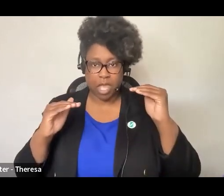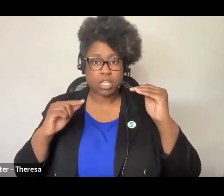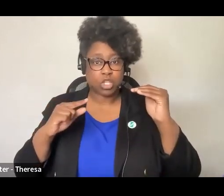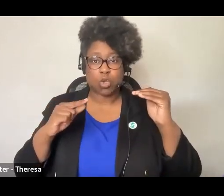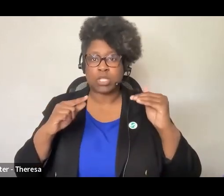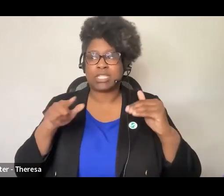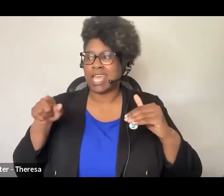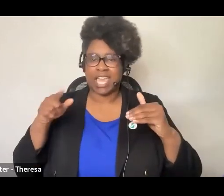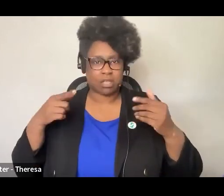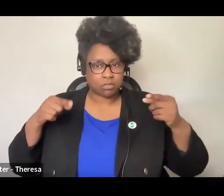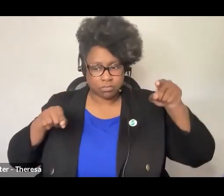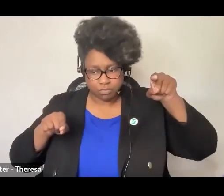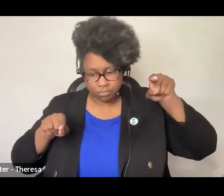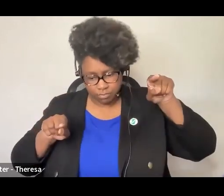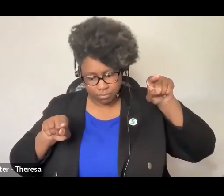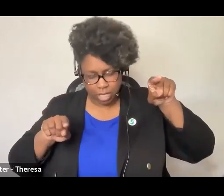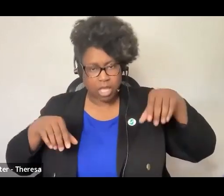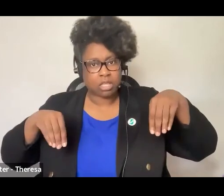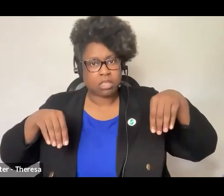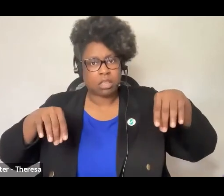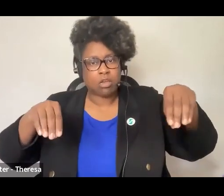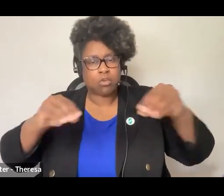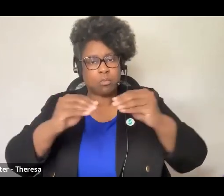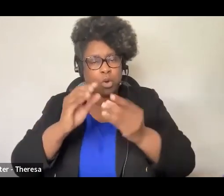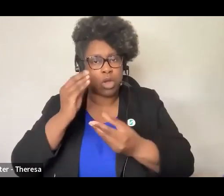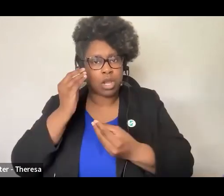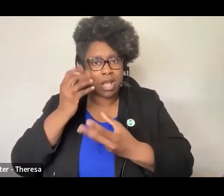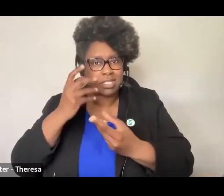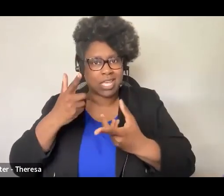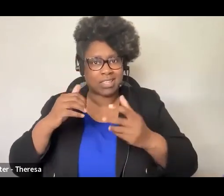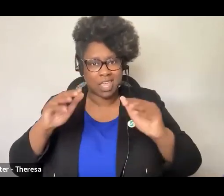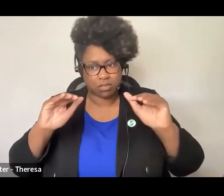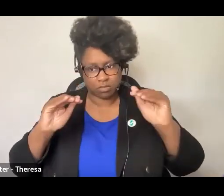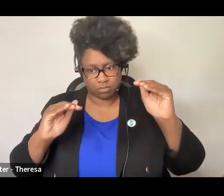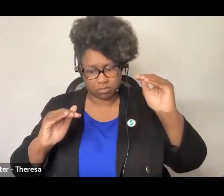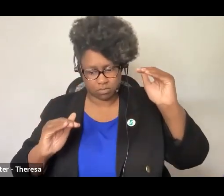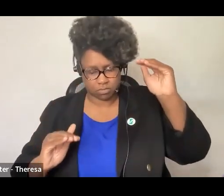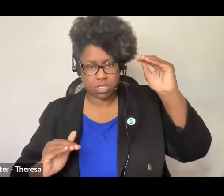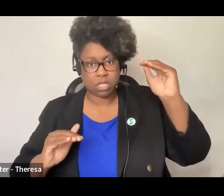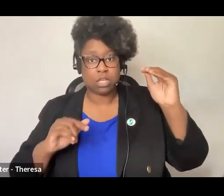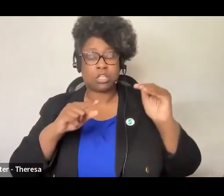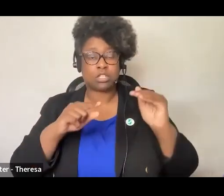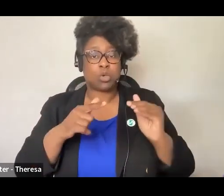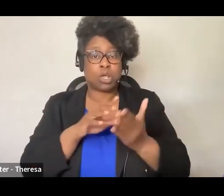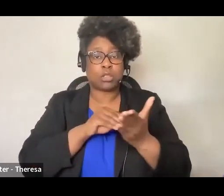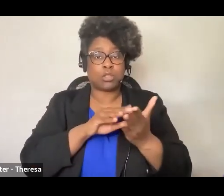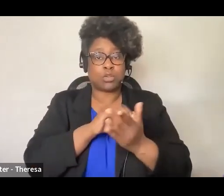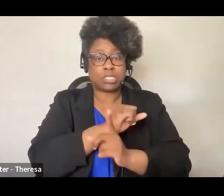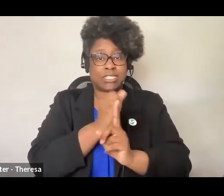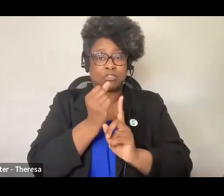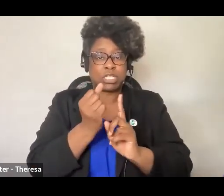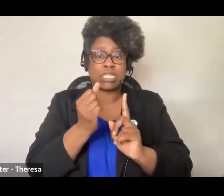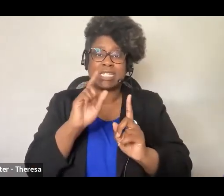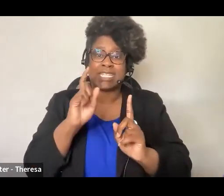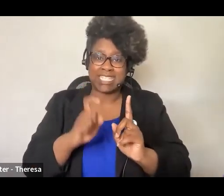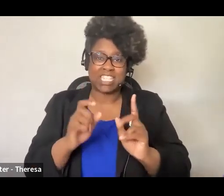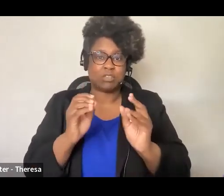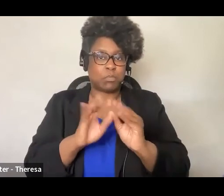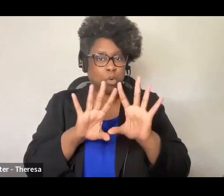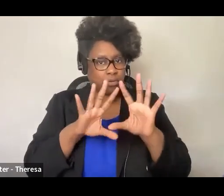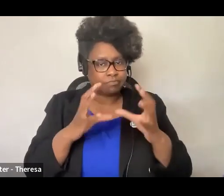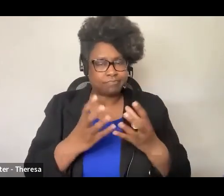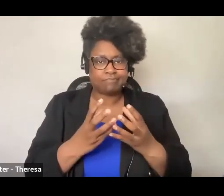and so you know the work really needs to start early on and making those learning settings robust so that you know all students are ready for